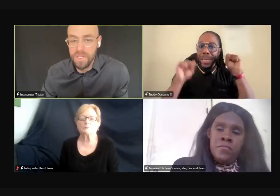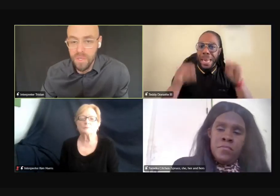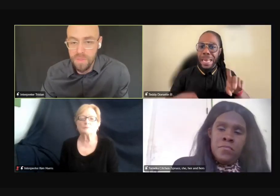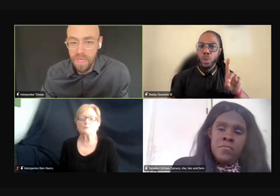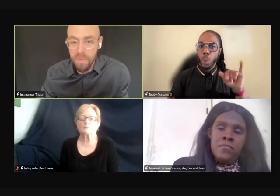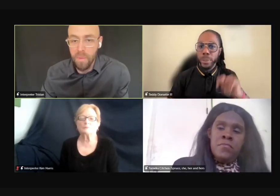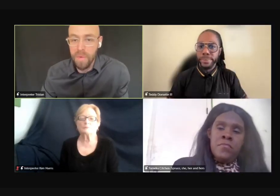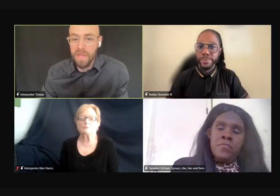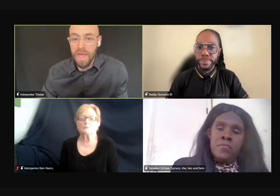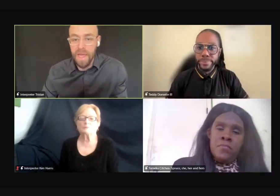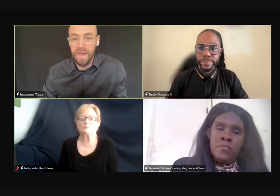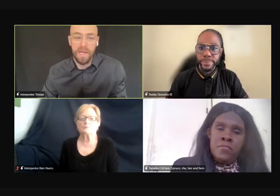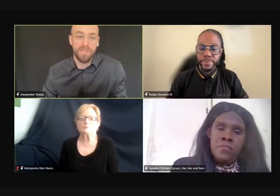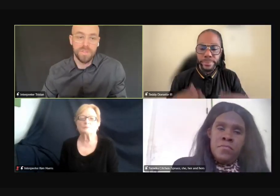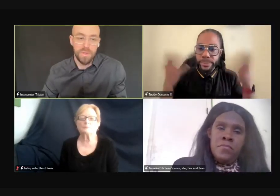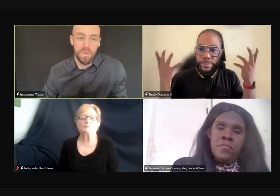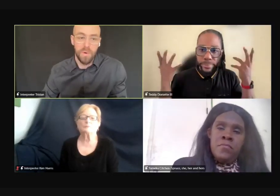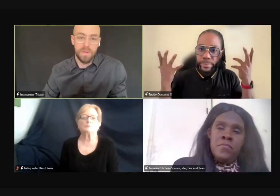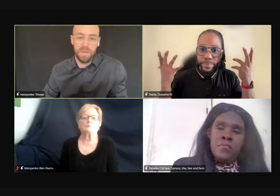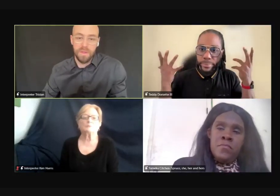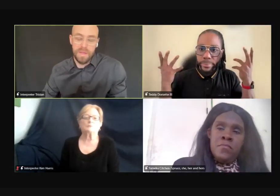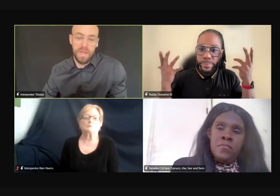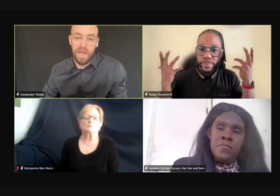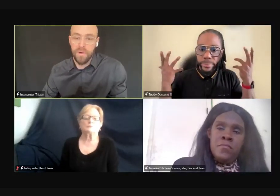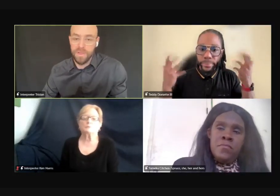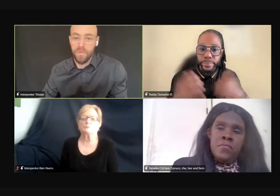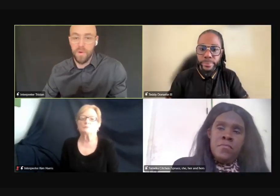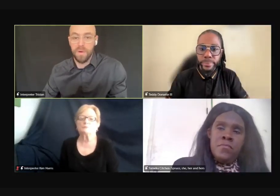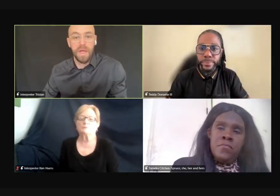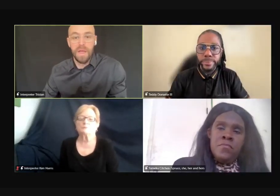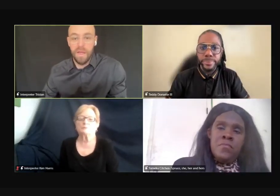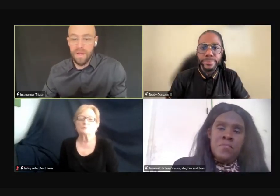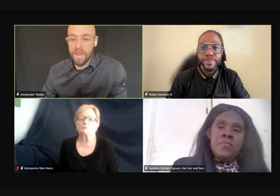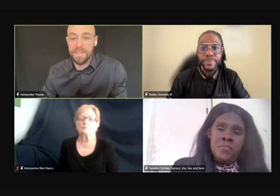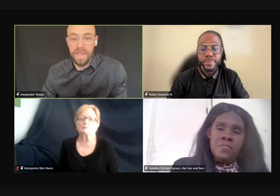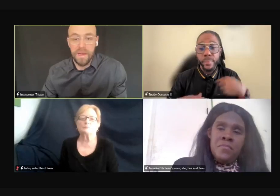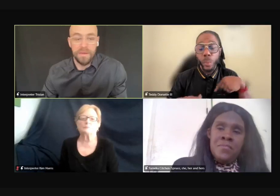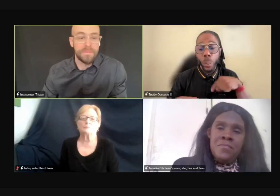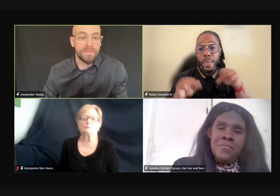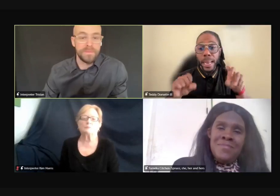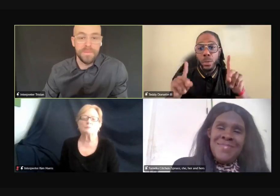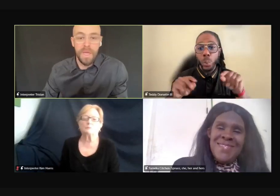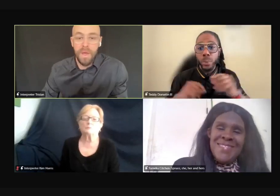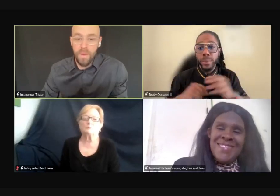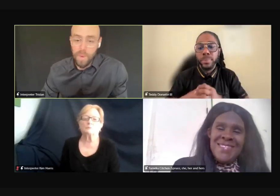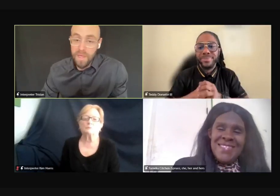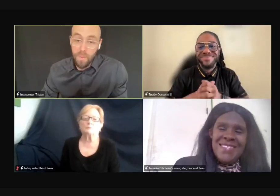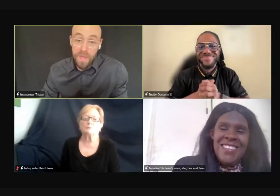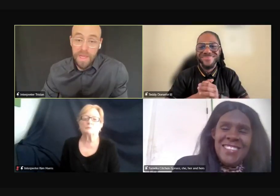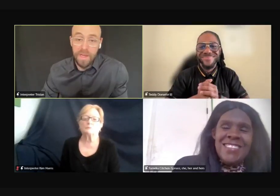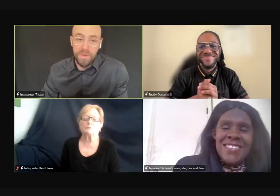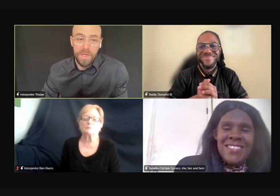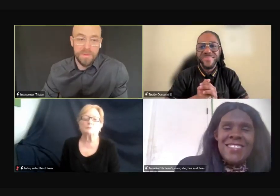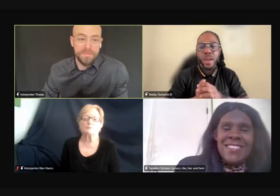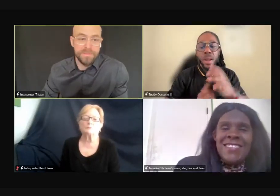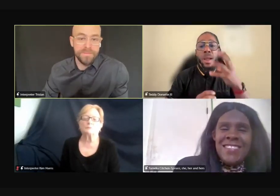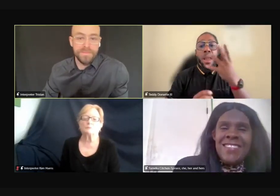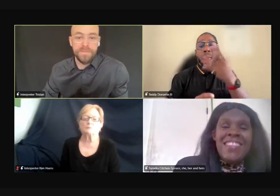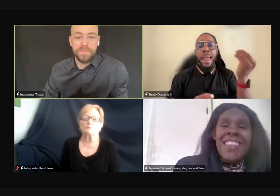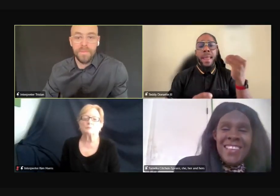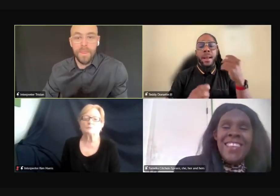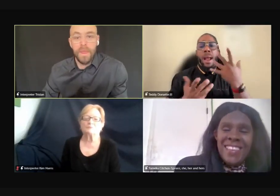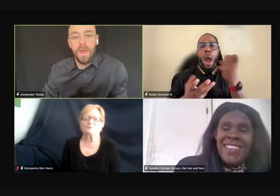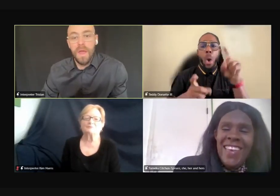people. And that shows them that we can actually do the work that, that they hire us for. And that's that we, we can do it.